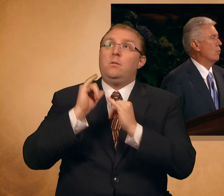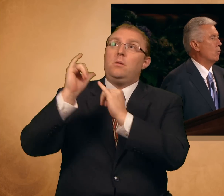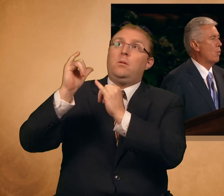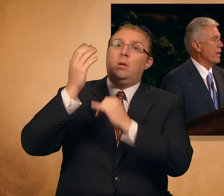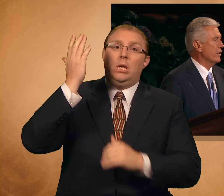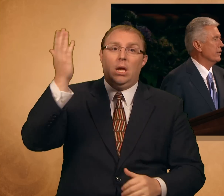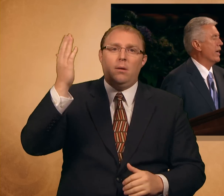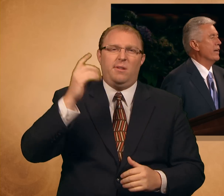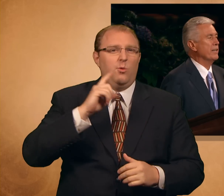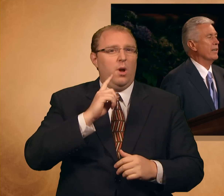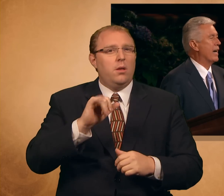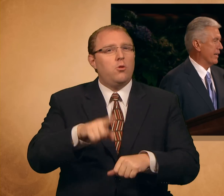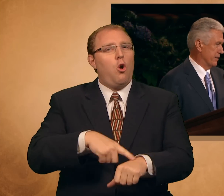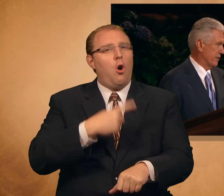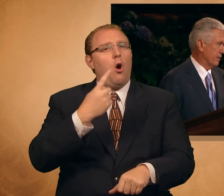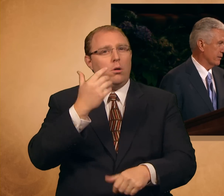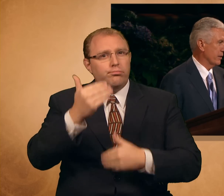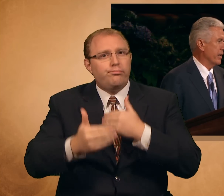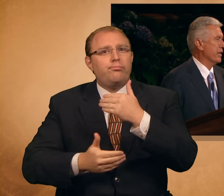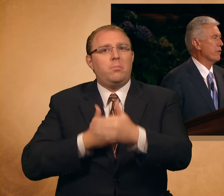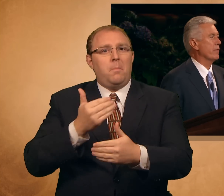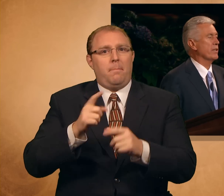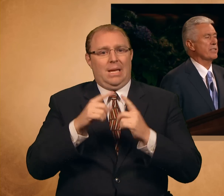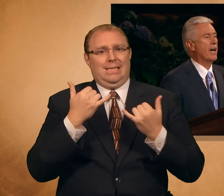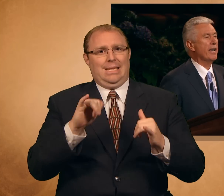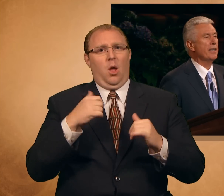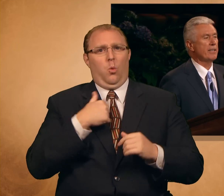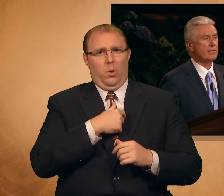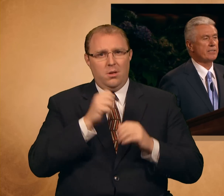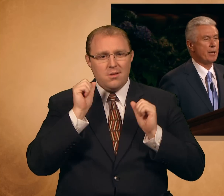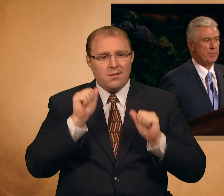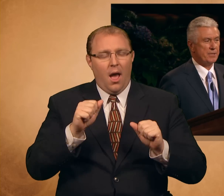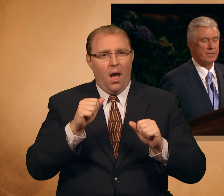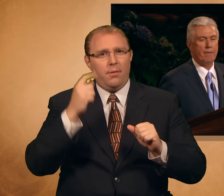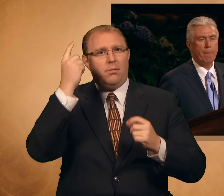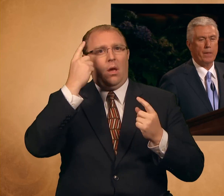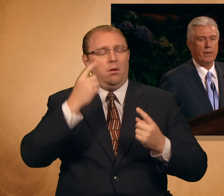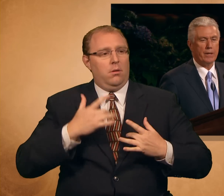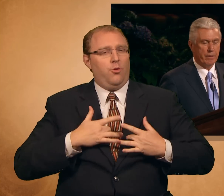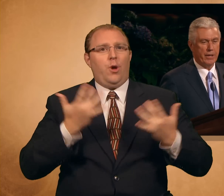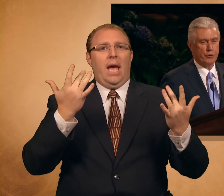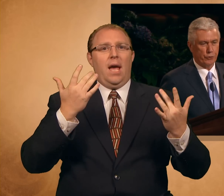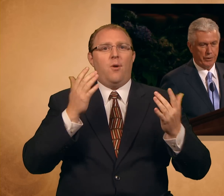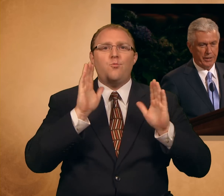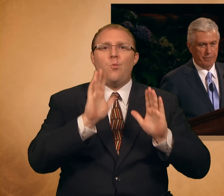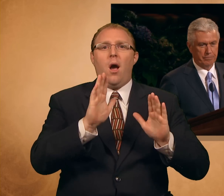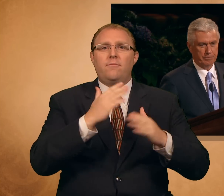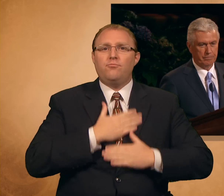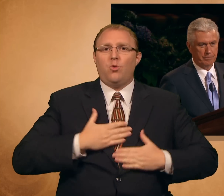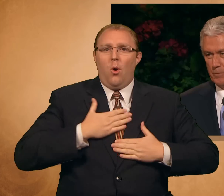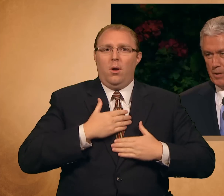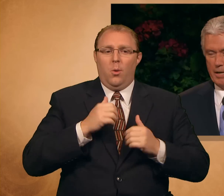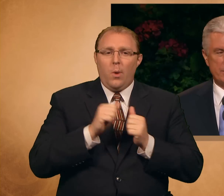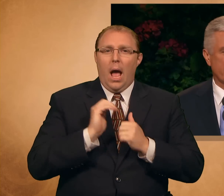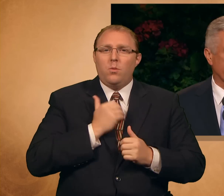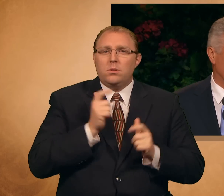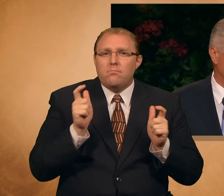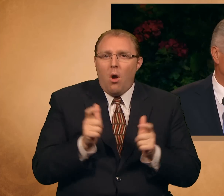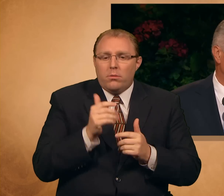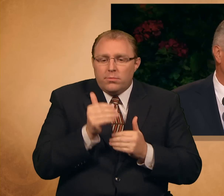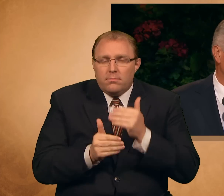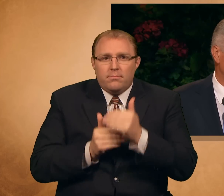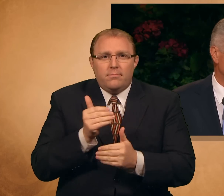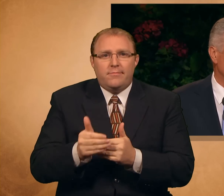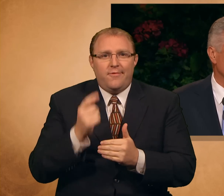wonder and delight in even the tiniest steps in that journey. Second,